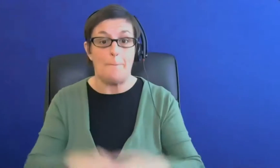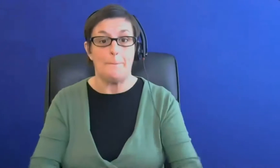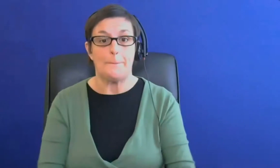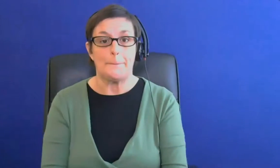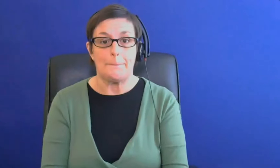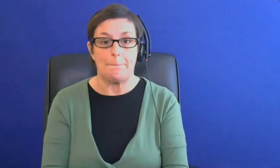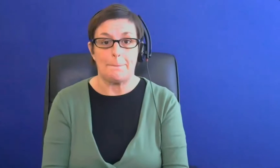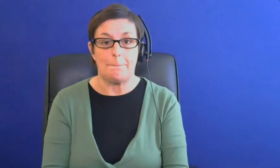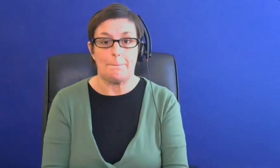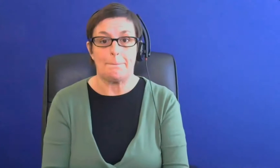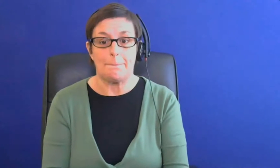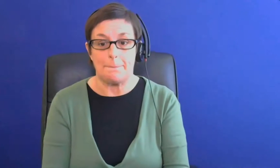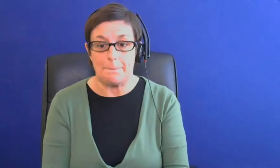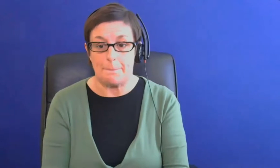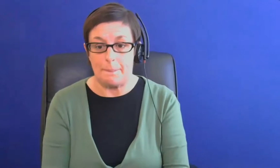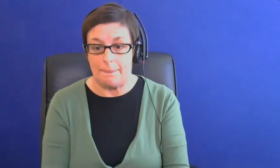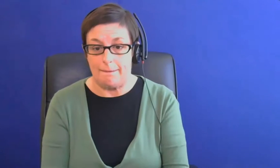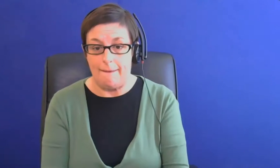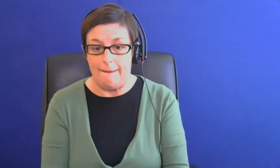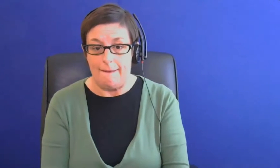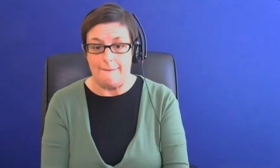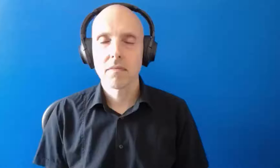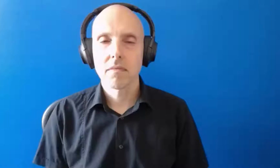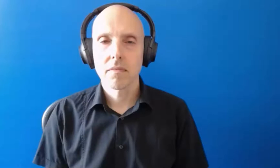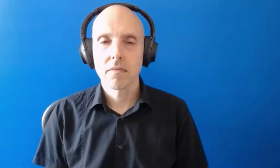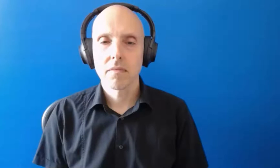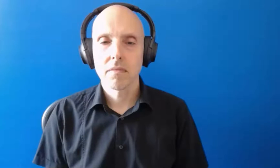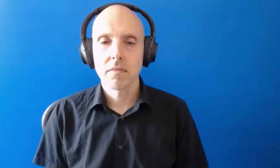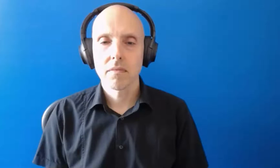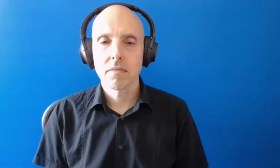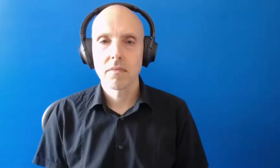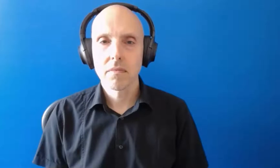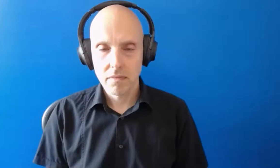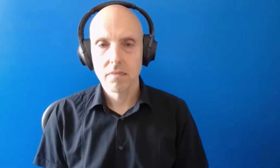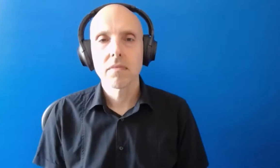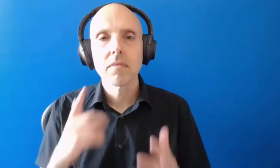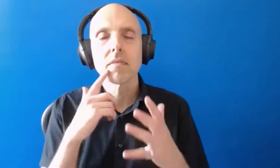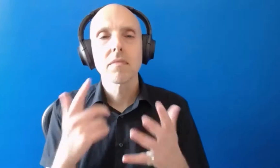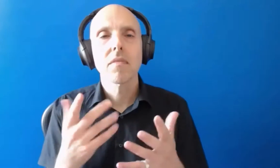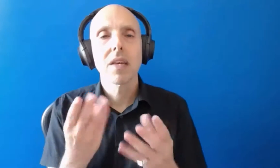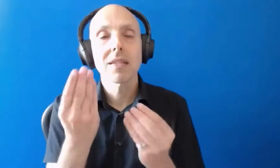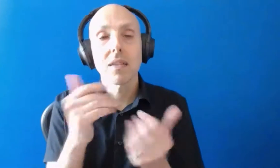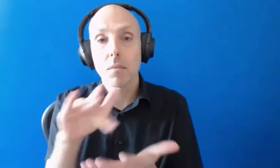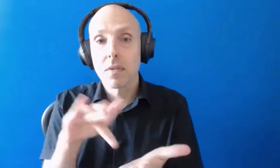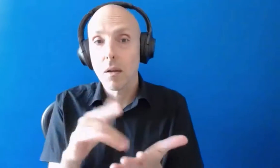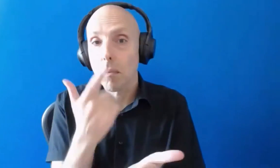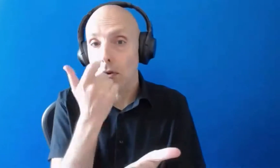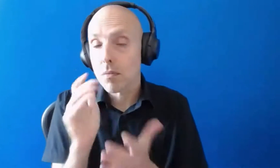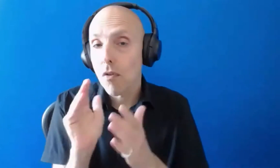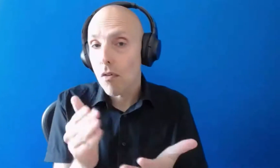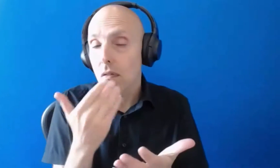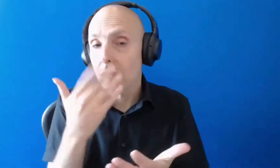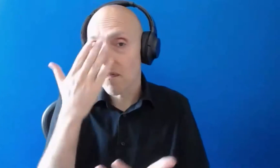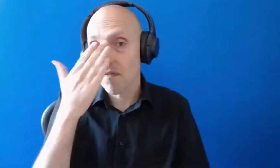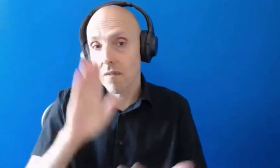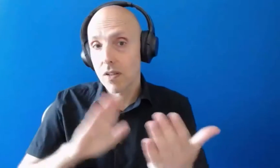it's um some need assessment centers may be offering first-to-face um assessments but